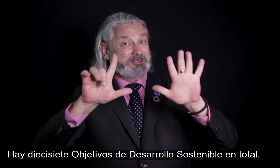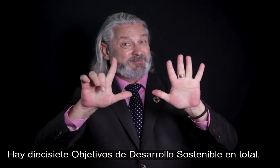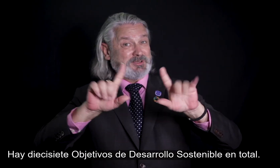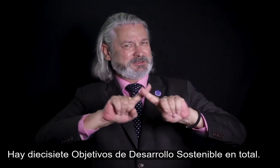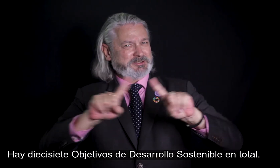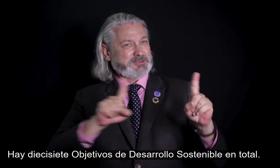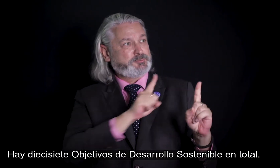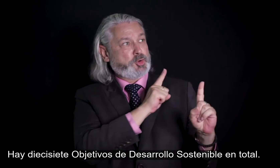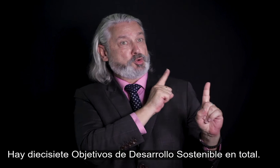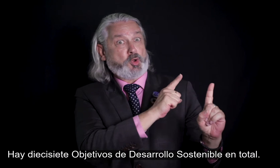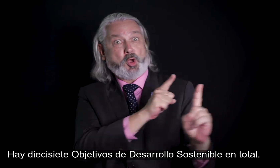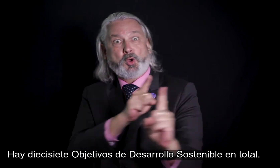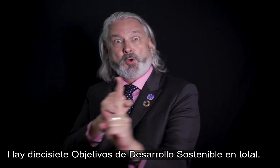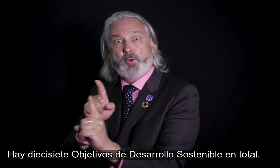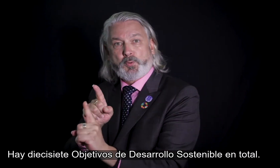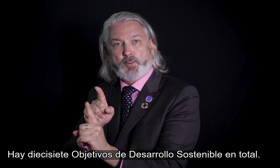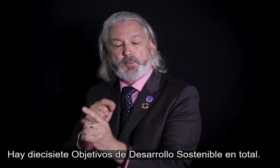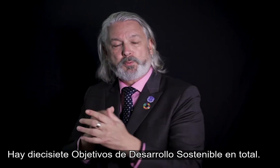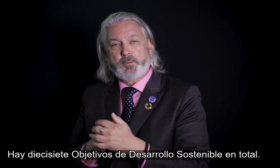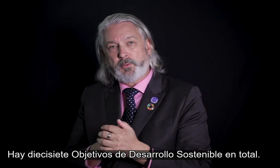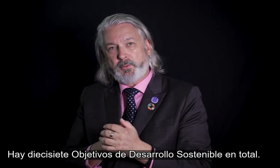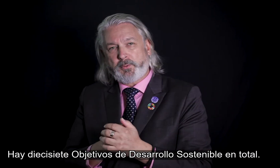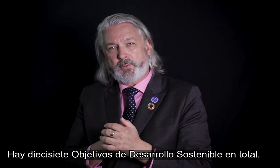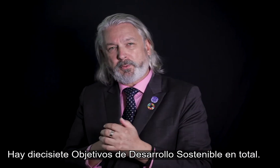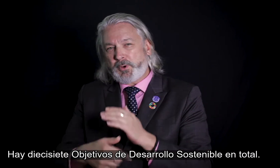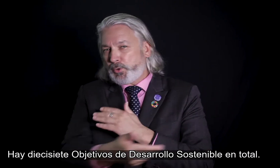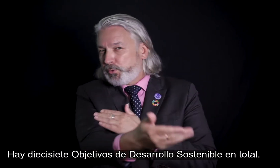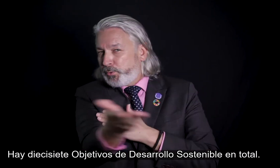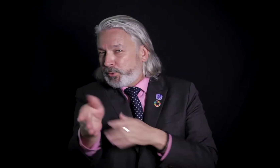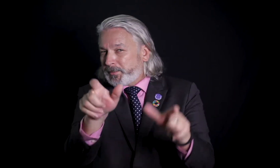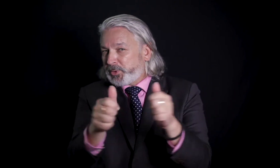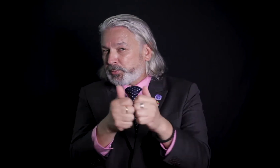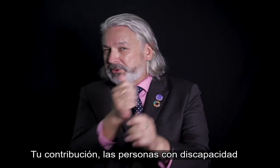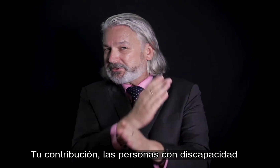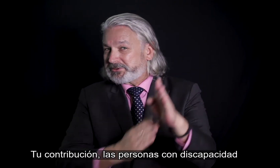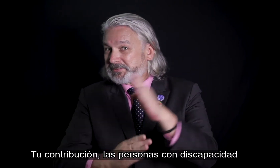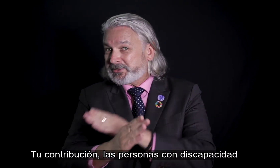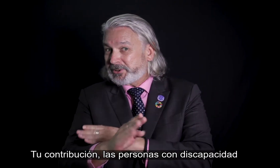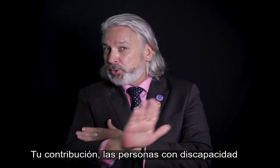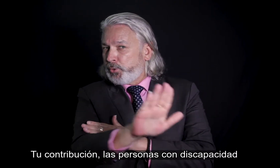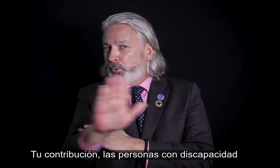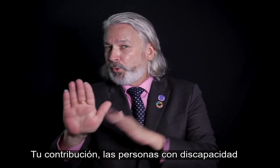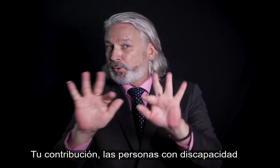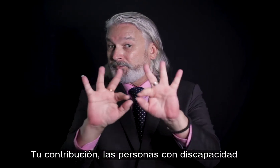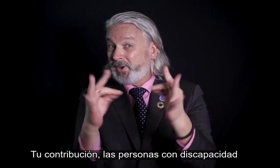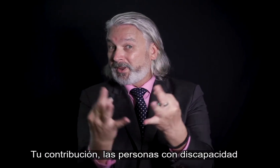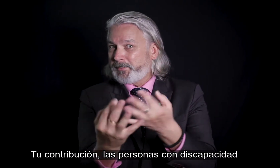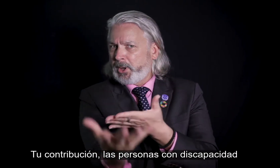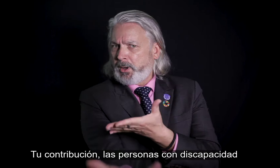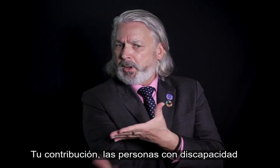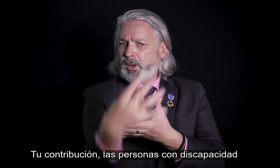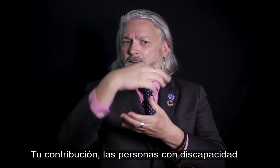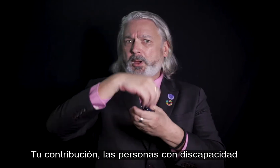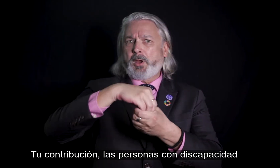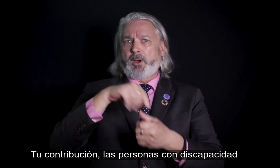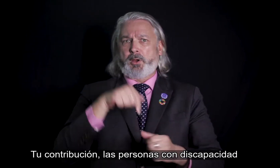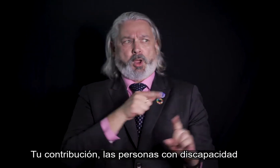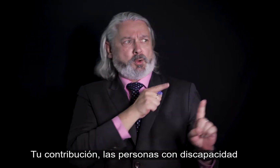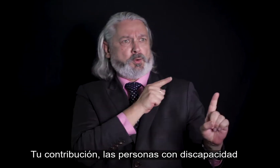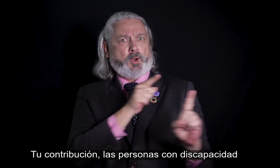There are 17 Sustainable Development Goals in total. The contribution of you,